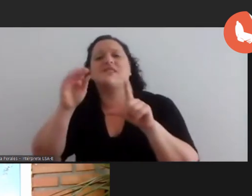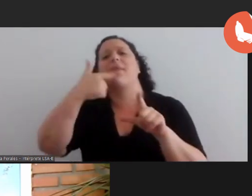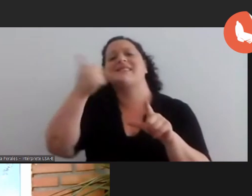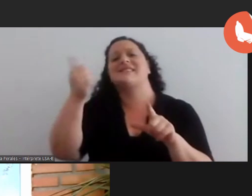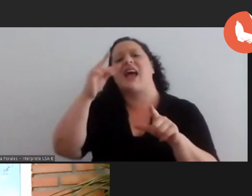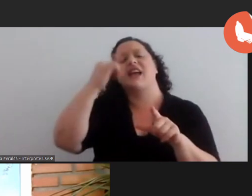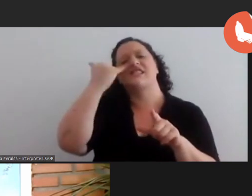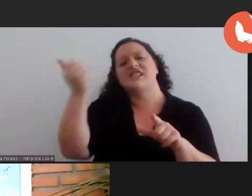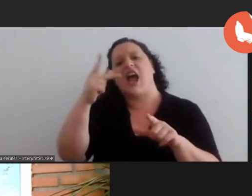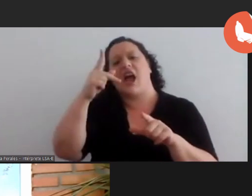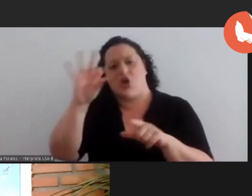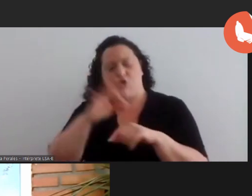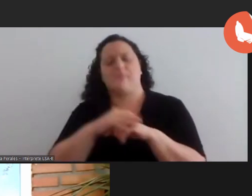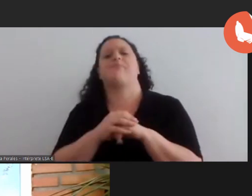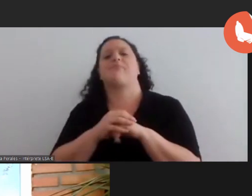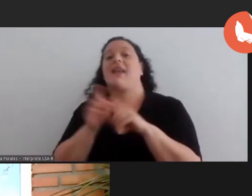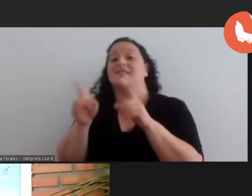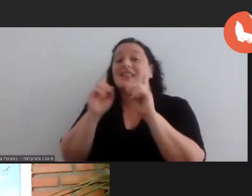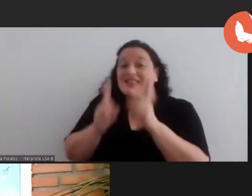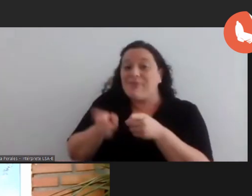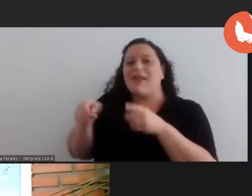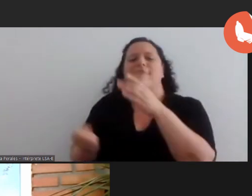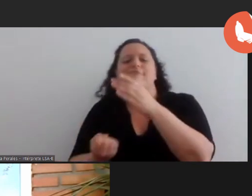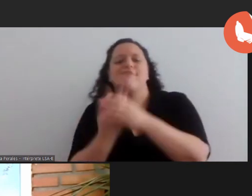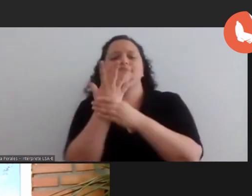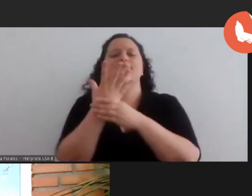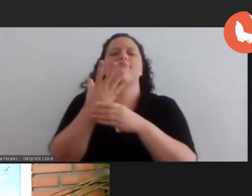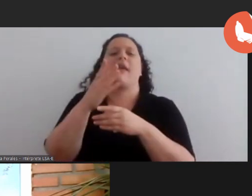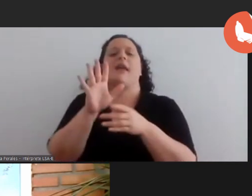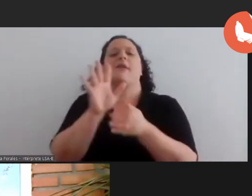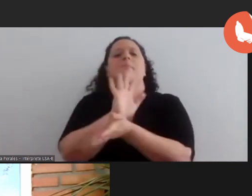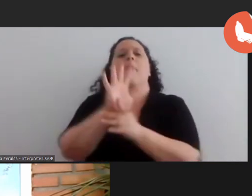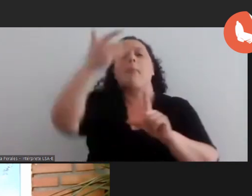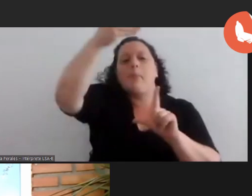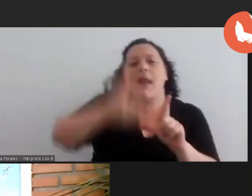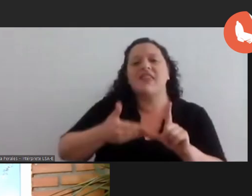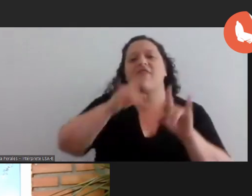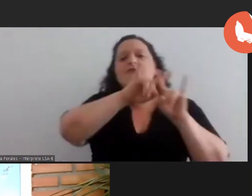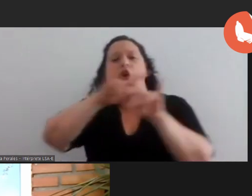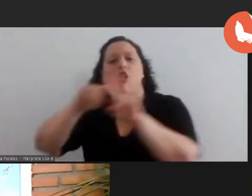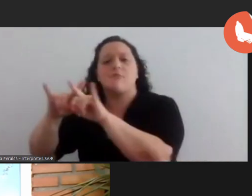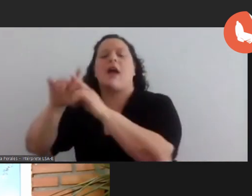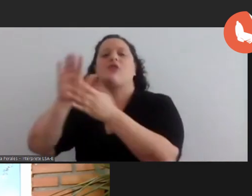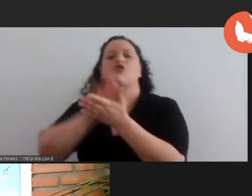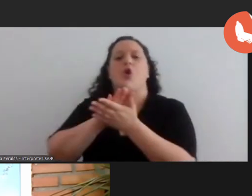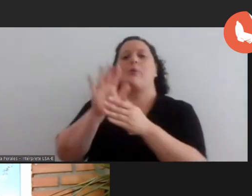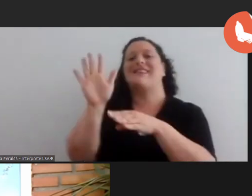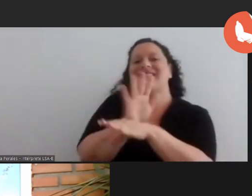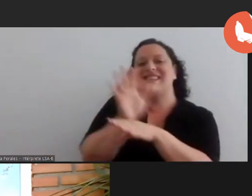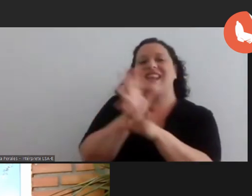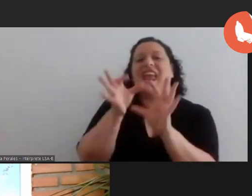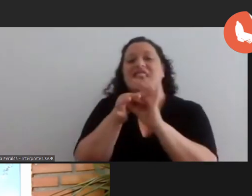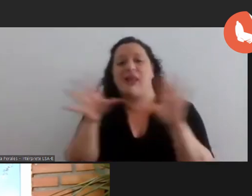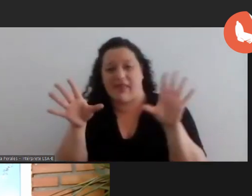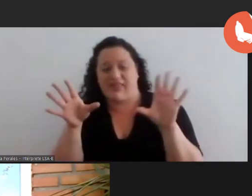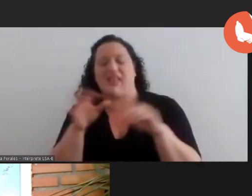the co-founder of the online platform a free online platform for independent cinema called blood